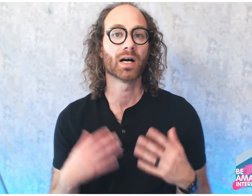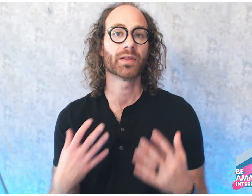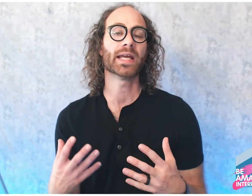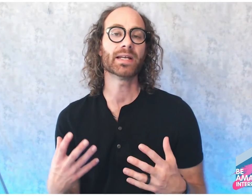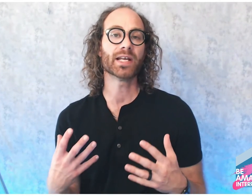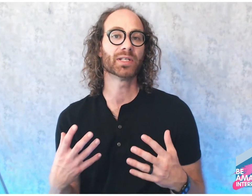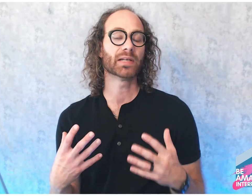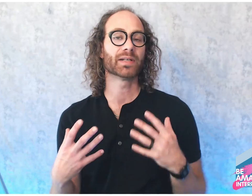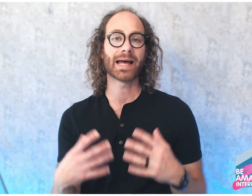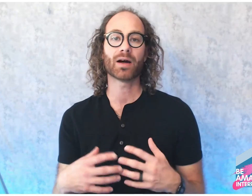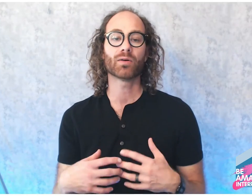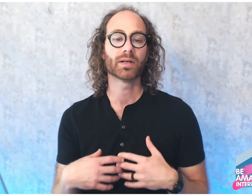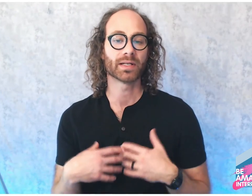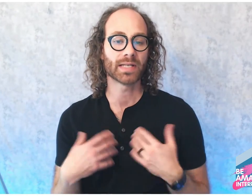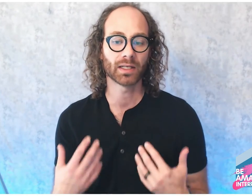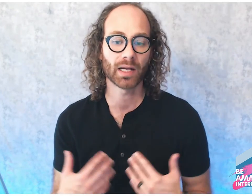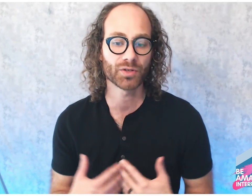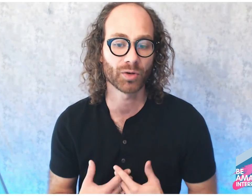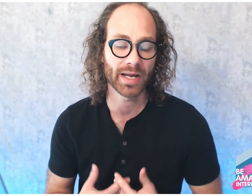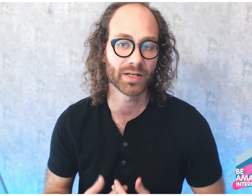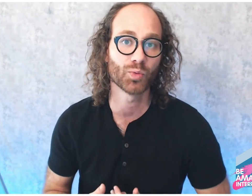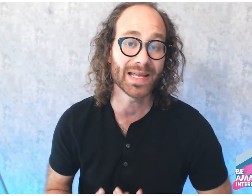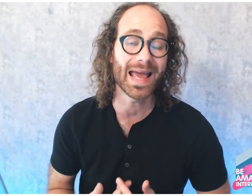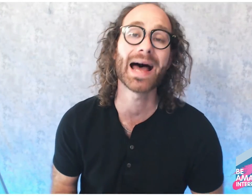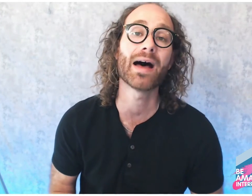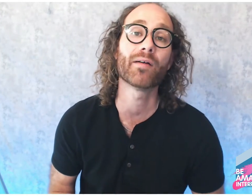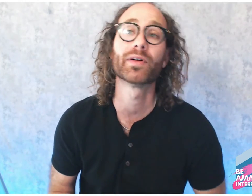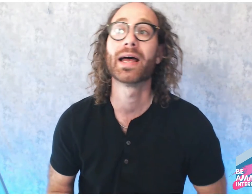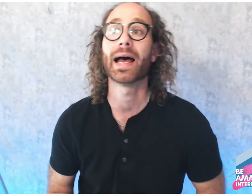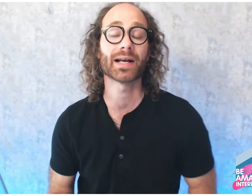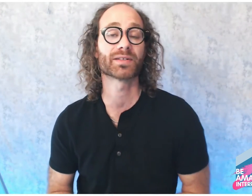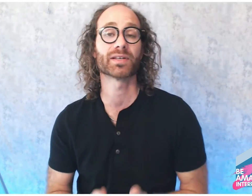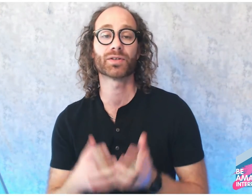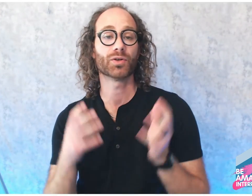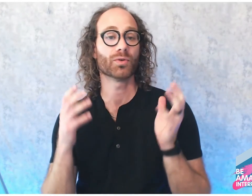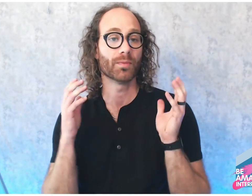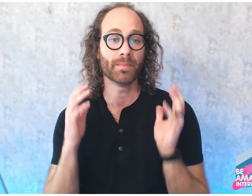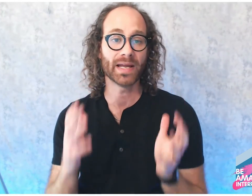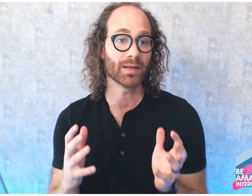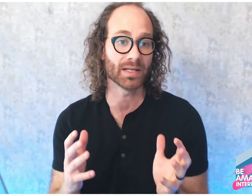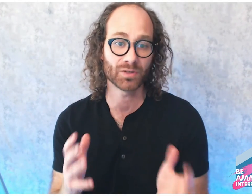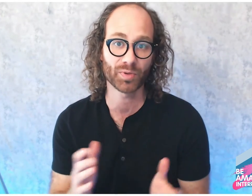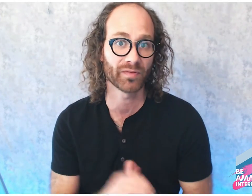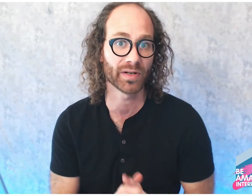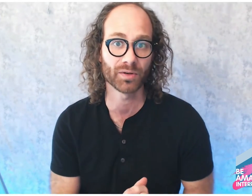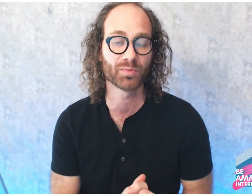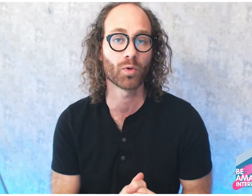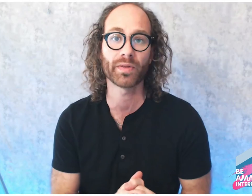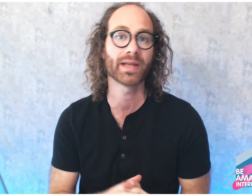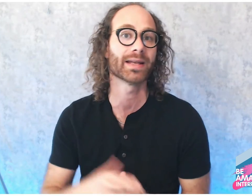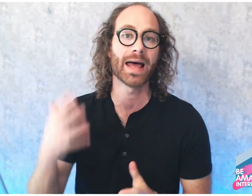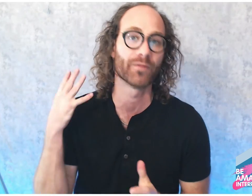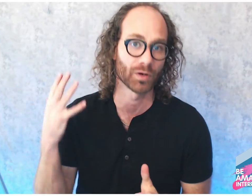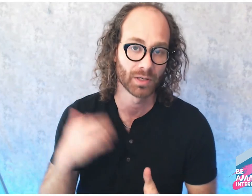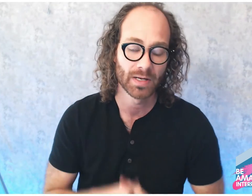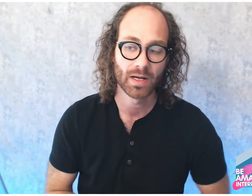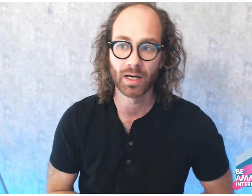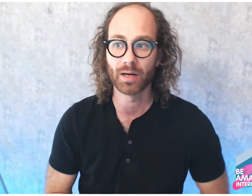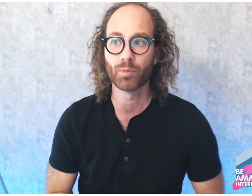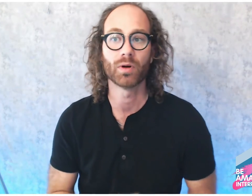day and age you live in now, the technological age, we have access to many interpreted videos more than ever. White